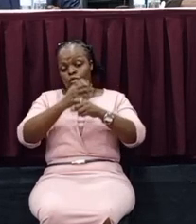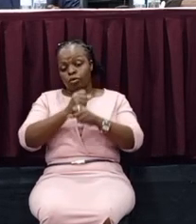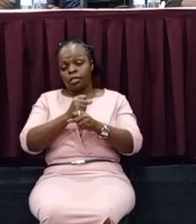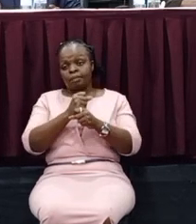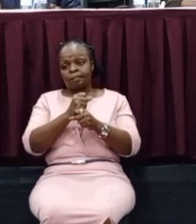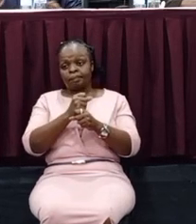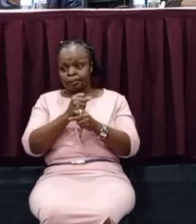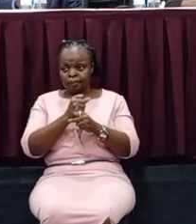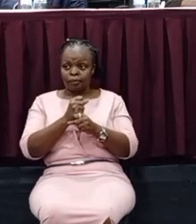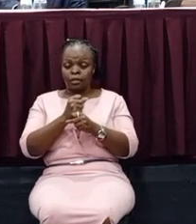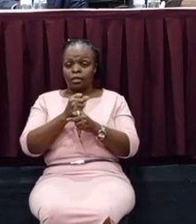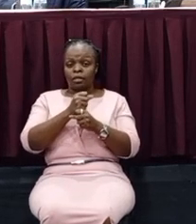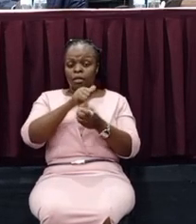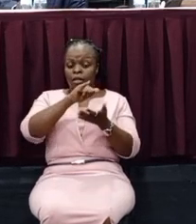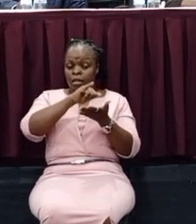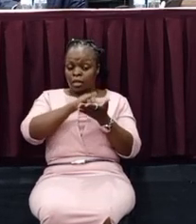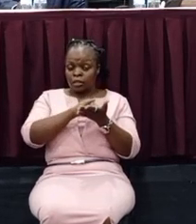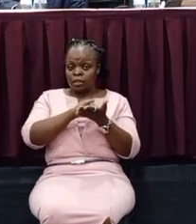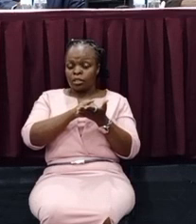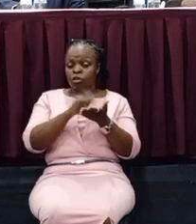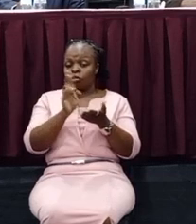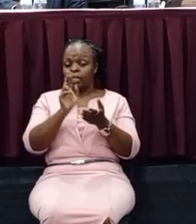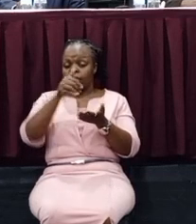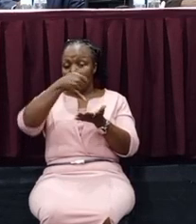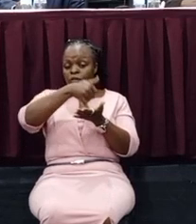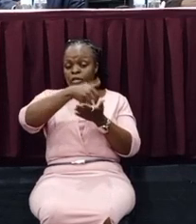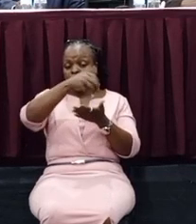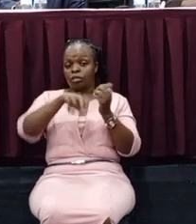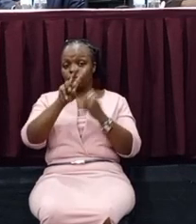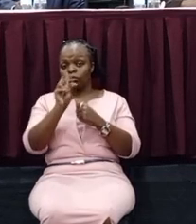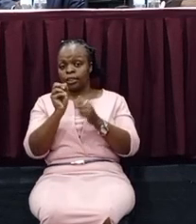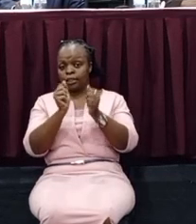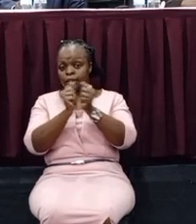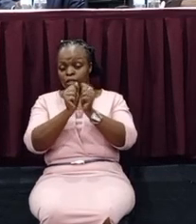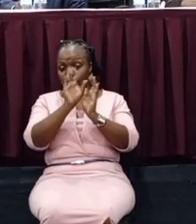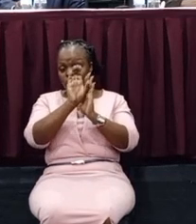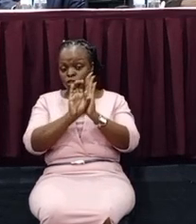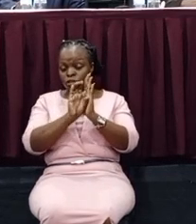So, that is already enshrined in our constitution, the 2010 constitution, the need for public participation.